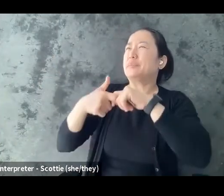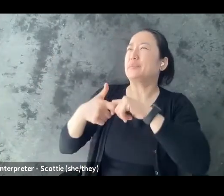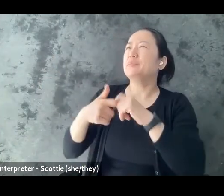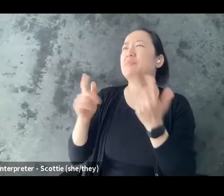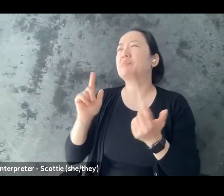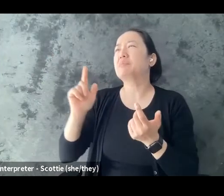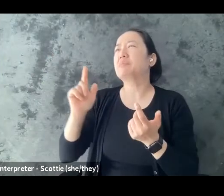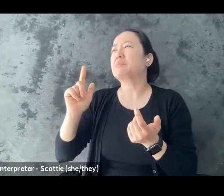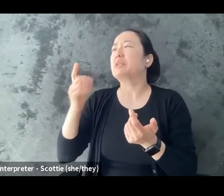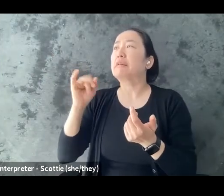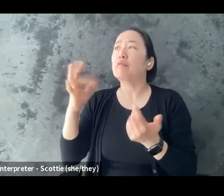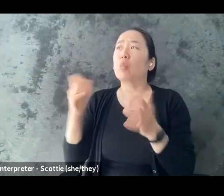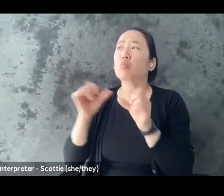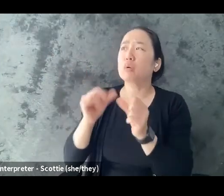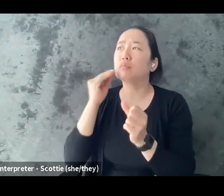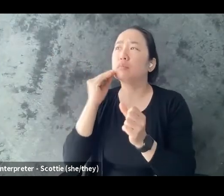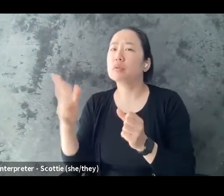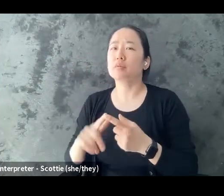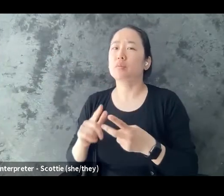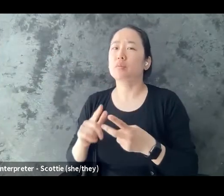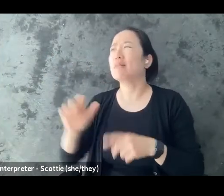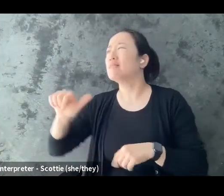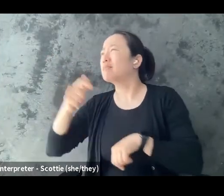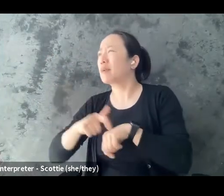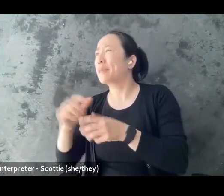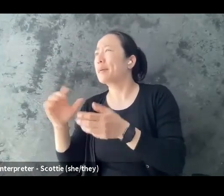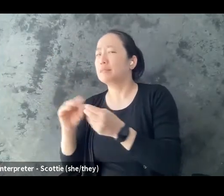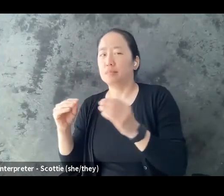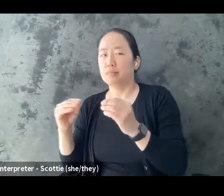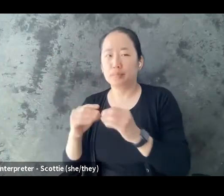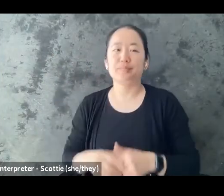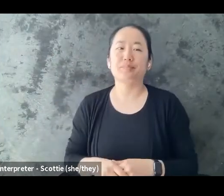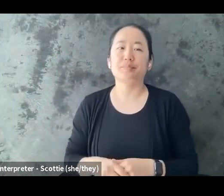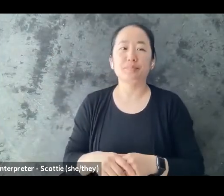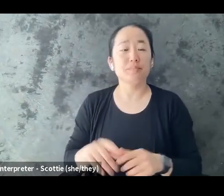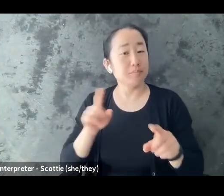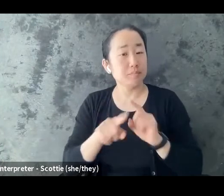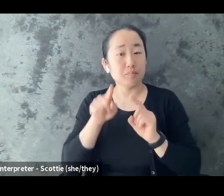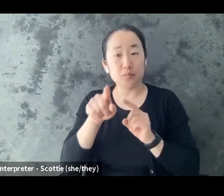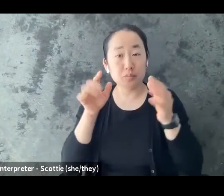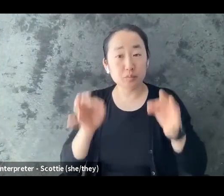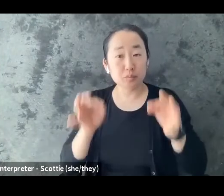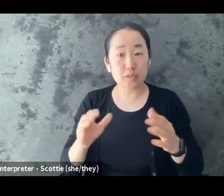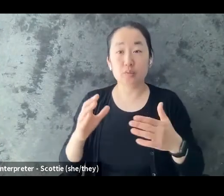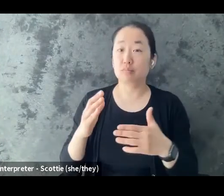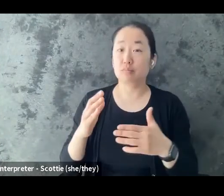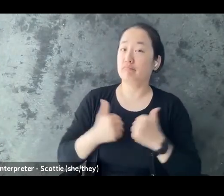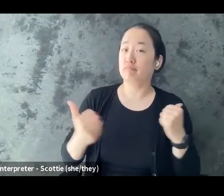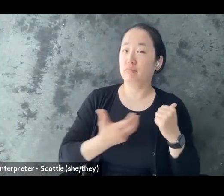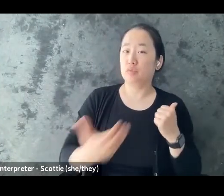this but if you do start to share again as we mentioned earlier you can write a letter i know some people said that they enjoy writing